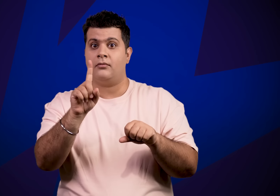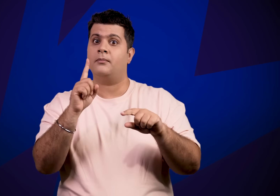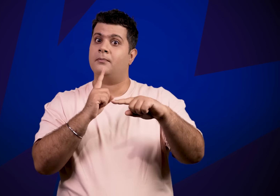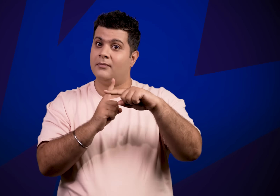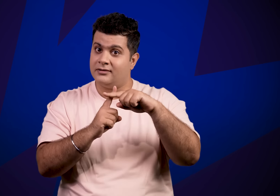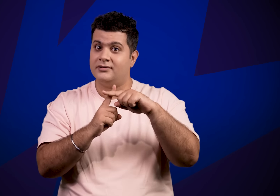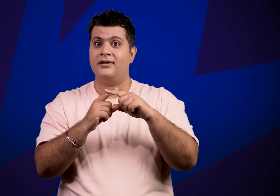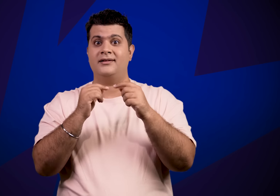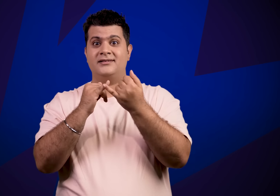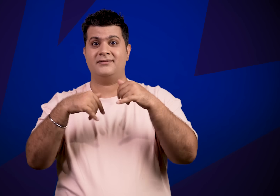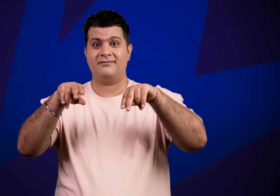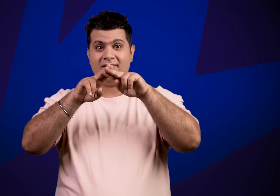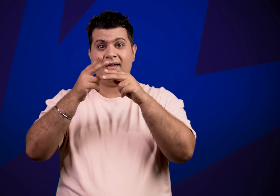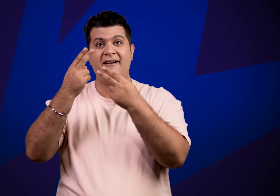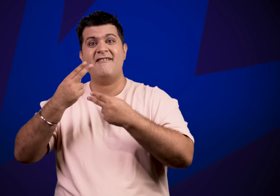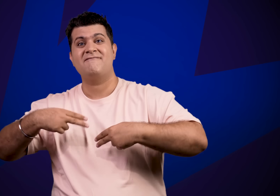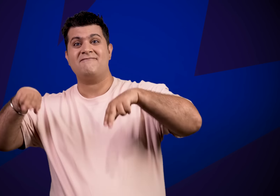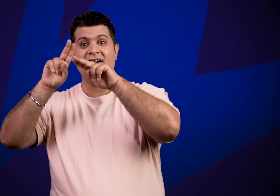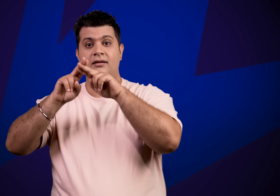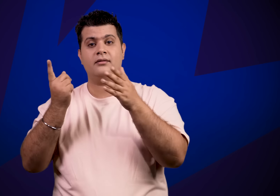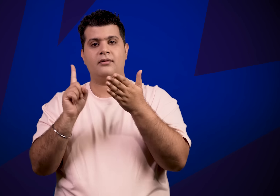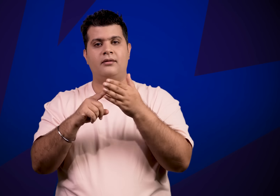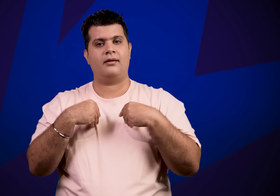Semi-finals and the final match will also have ISL.